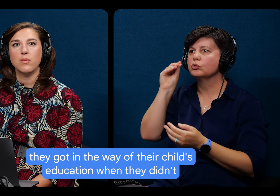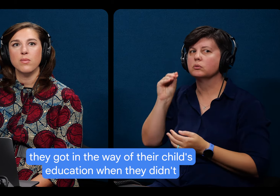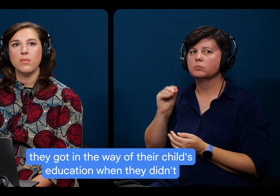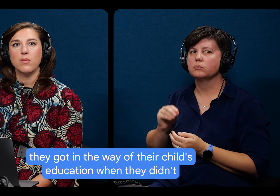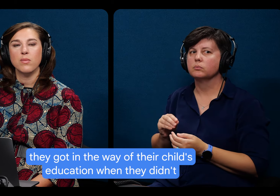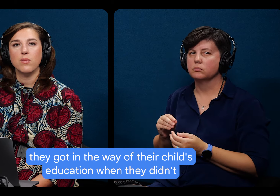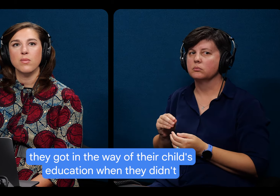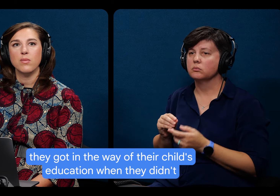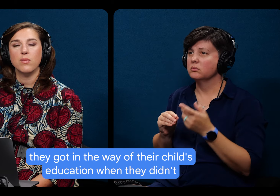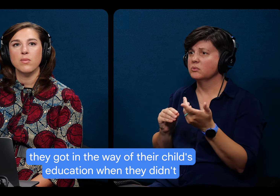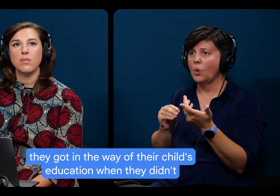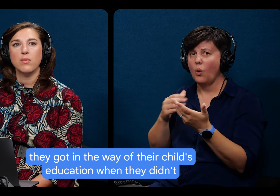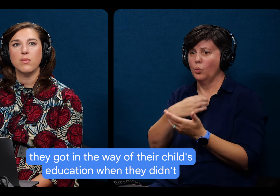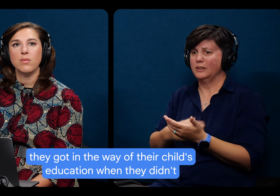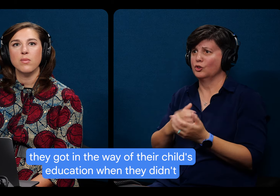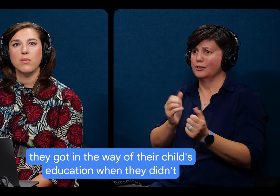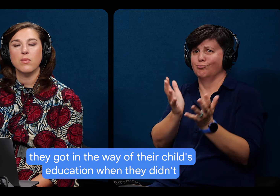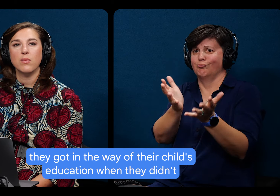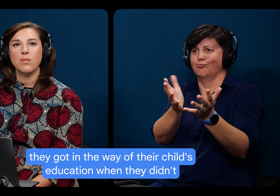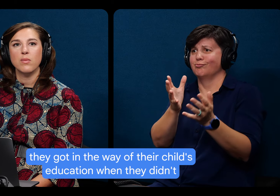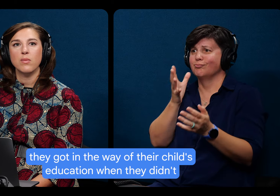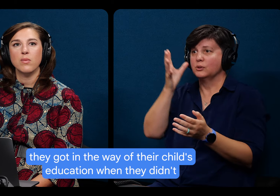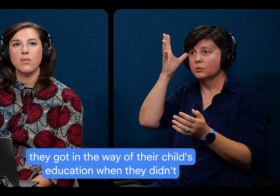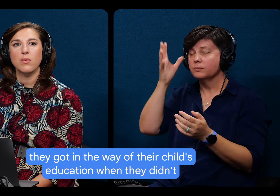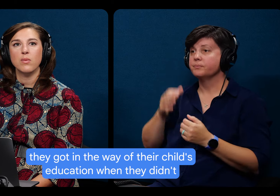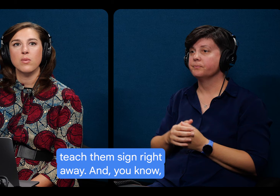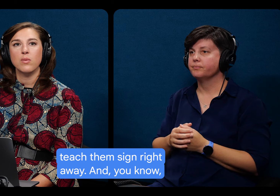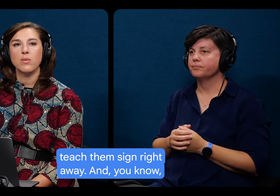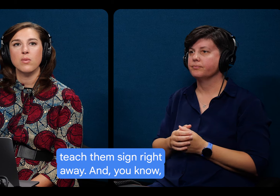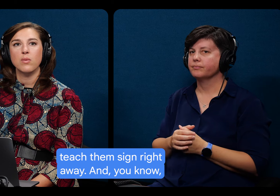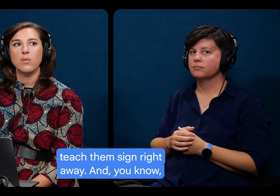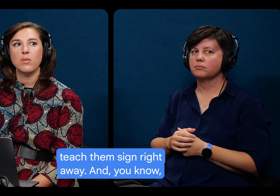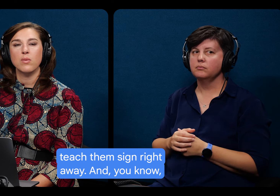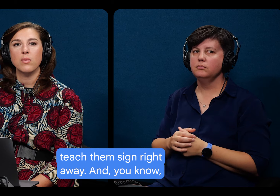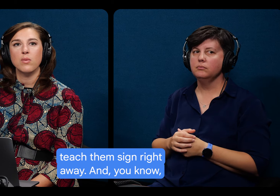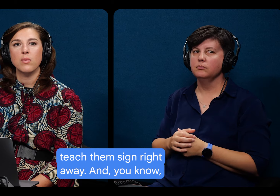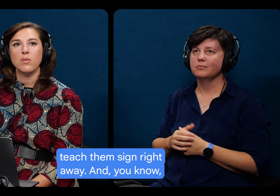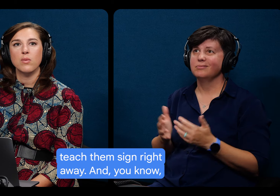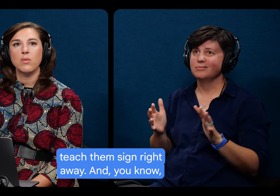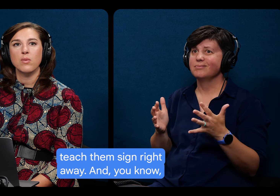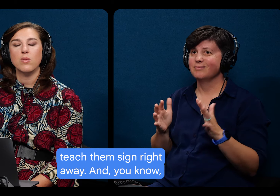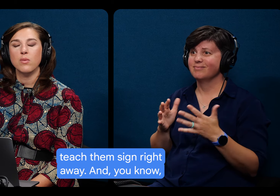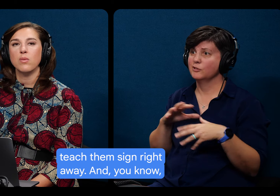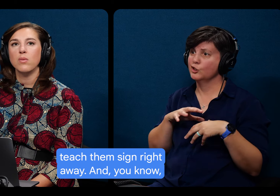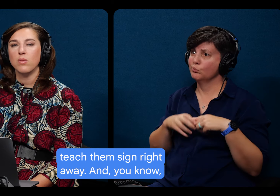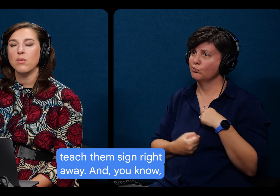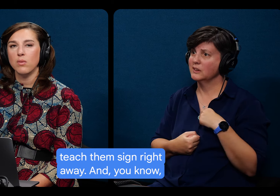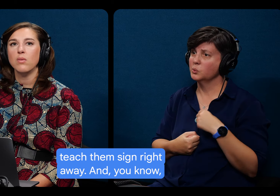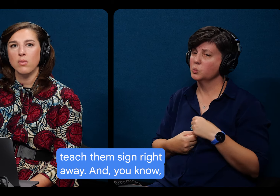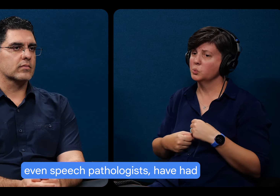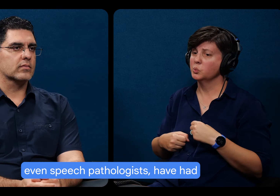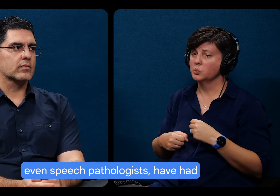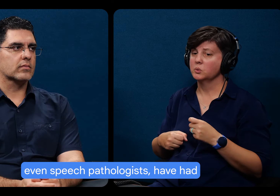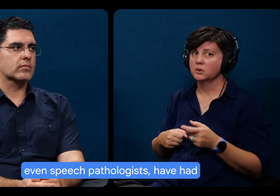got in the way of their child's education when they didn't teach them sign right away. And, you know,